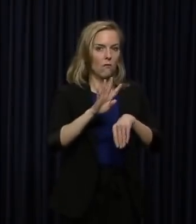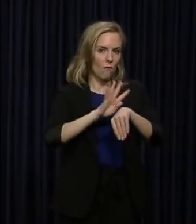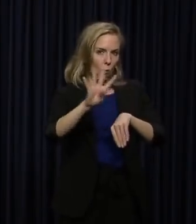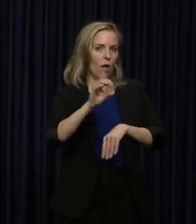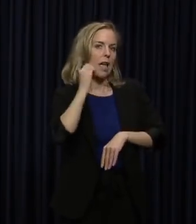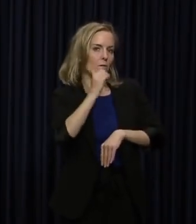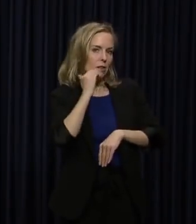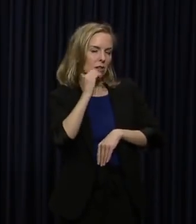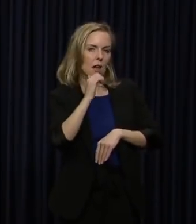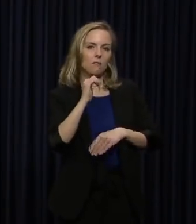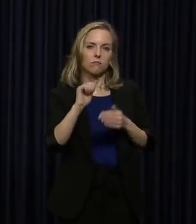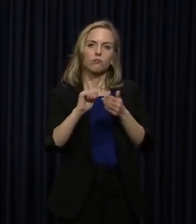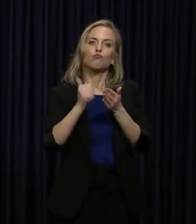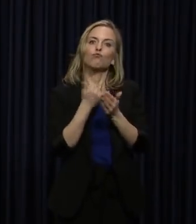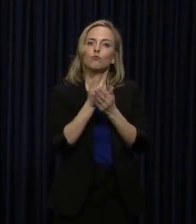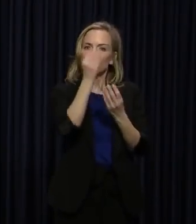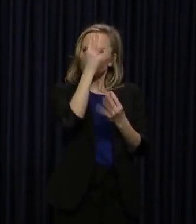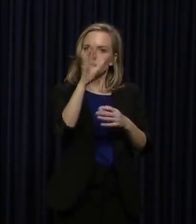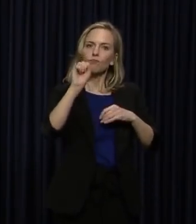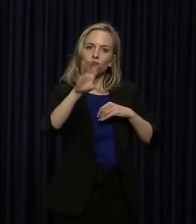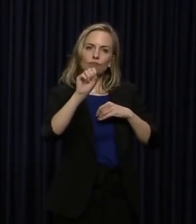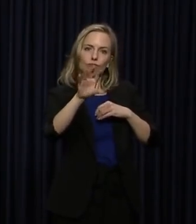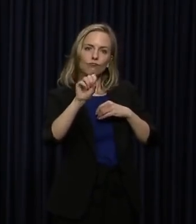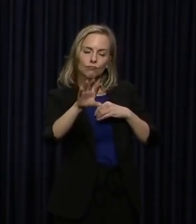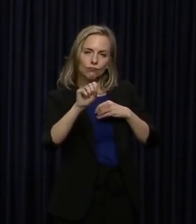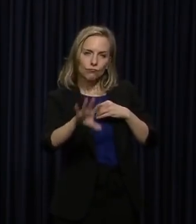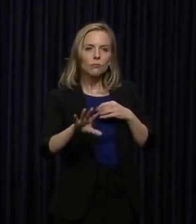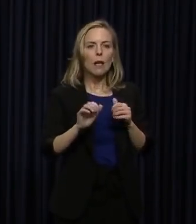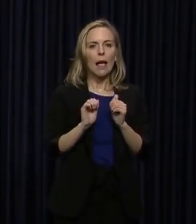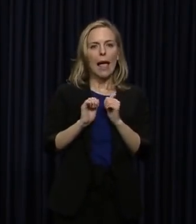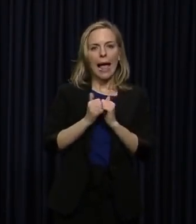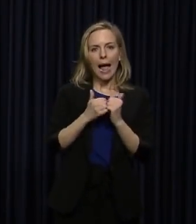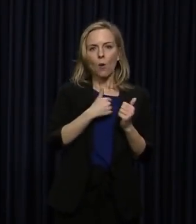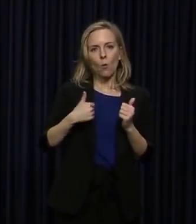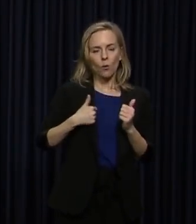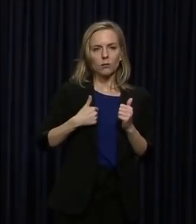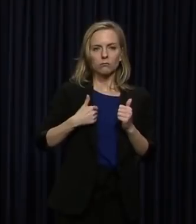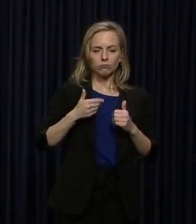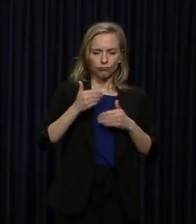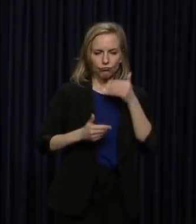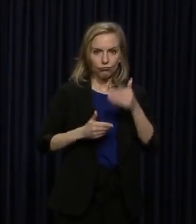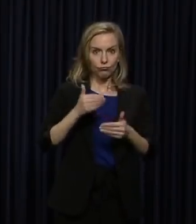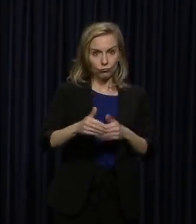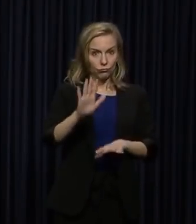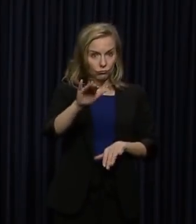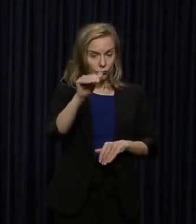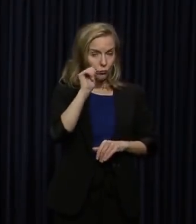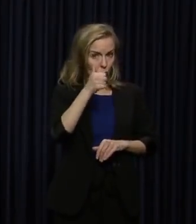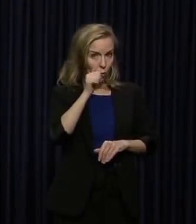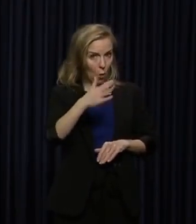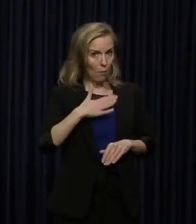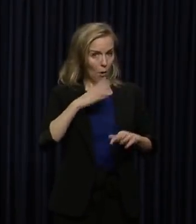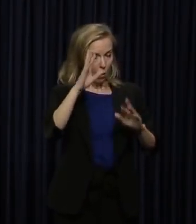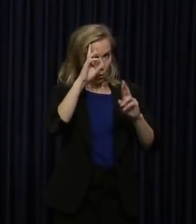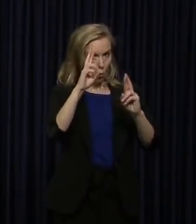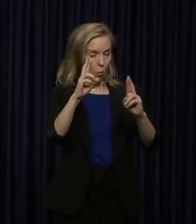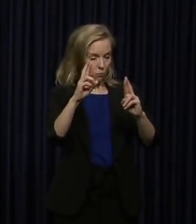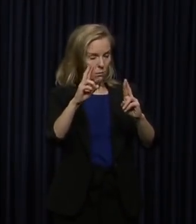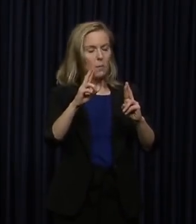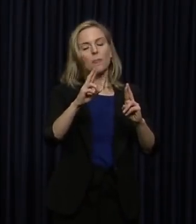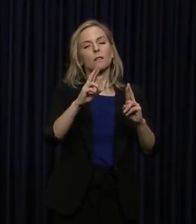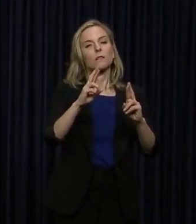the newest updates and to talk about the ways that we're going to go about this. Tomorrow, my hope is to start